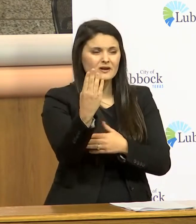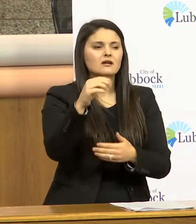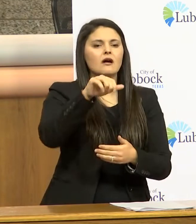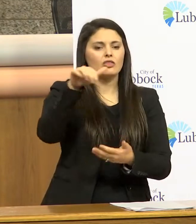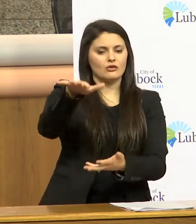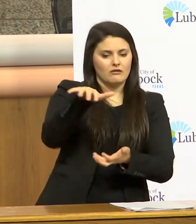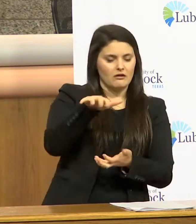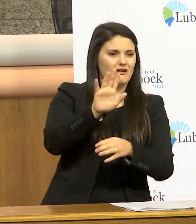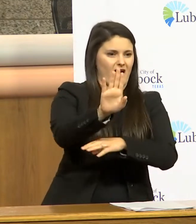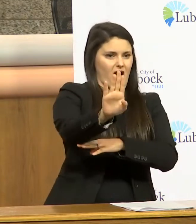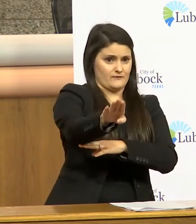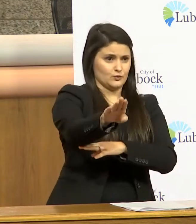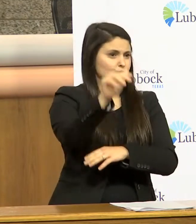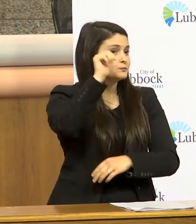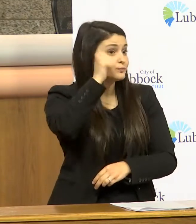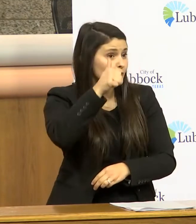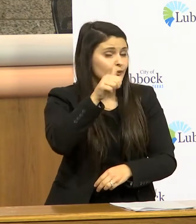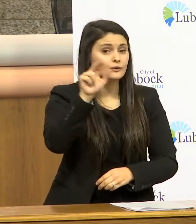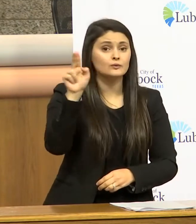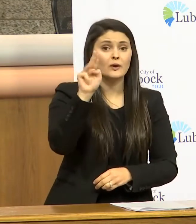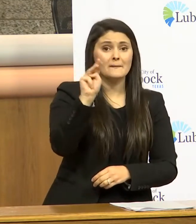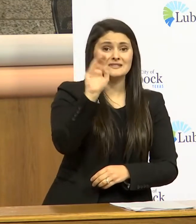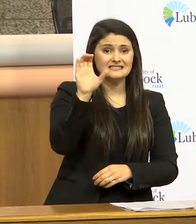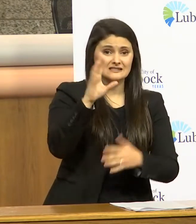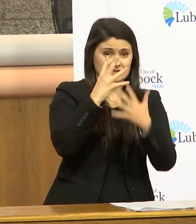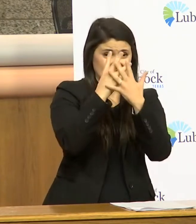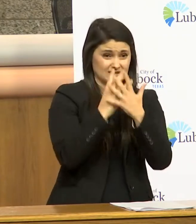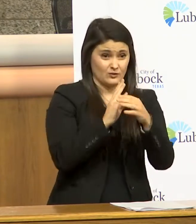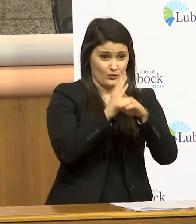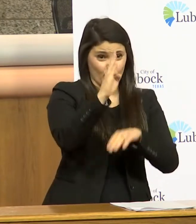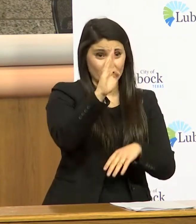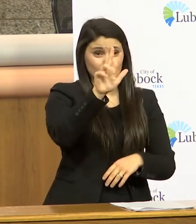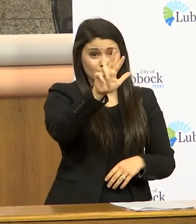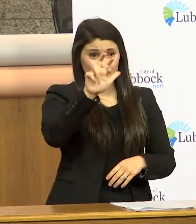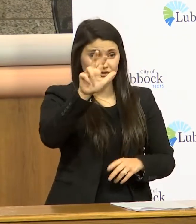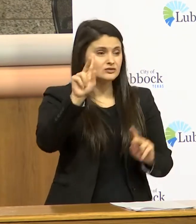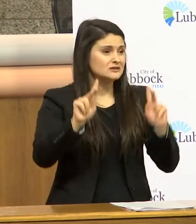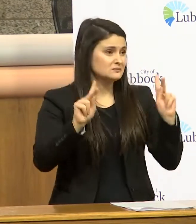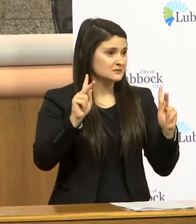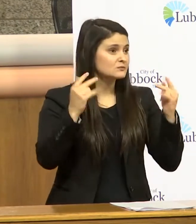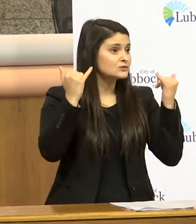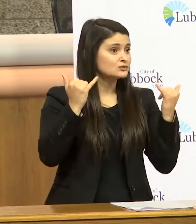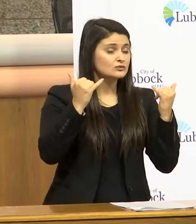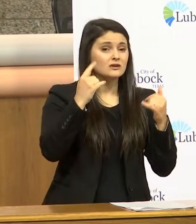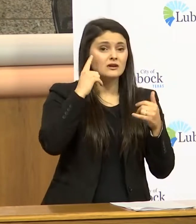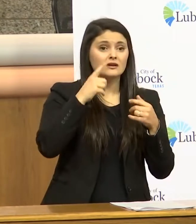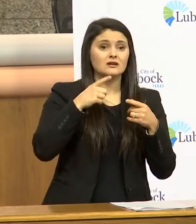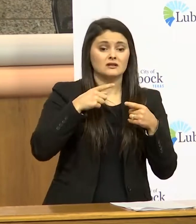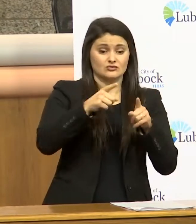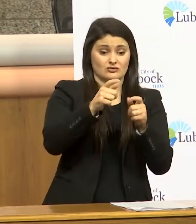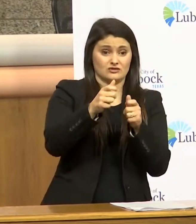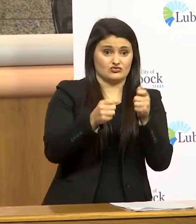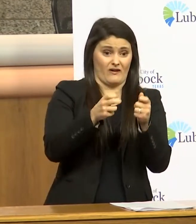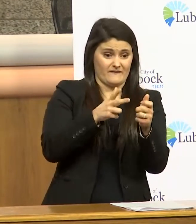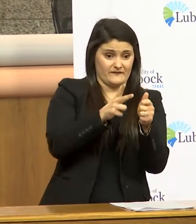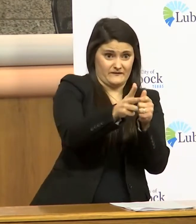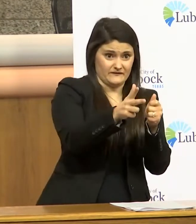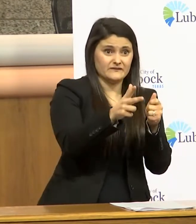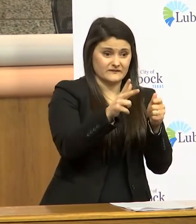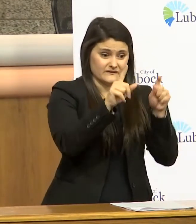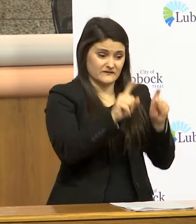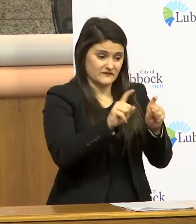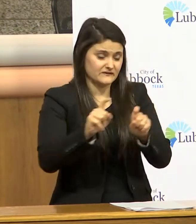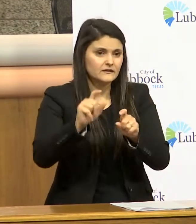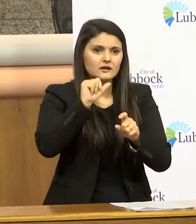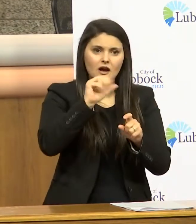afternoon UMC today screened over 300 individuals at the drive-up clinic and that doesn't count the